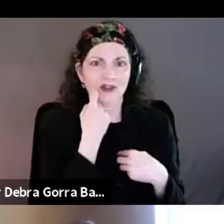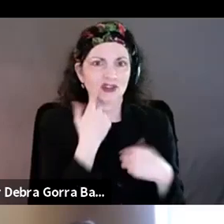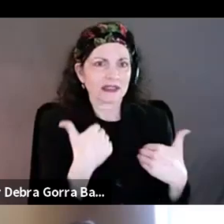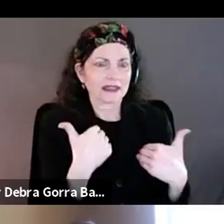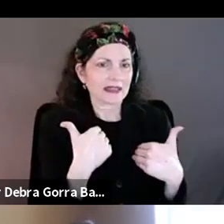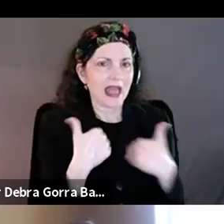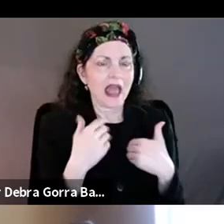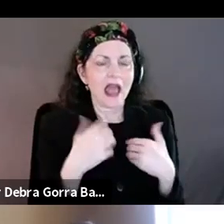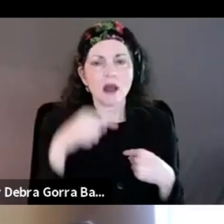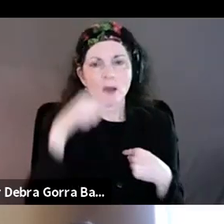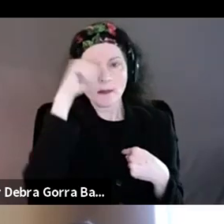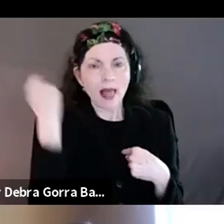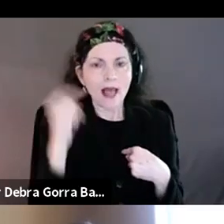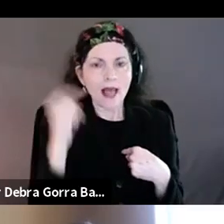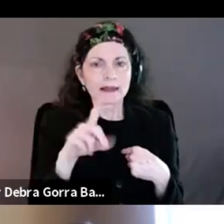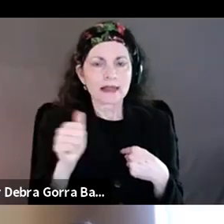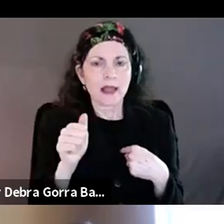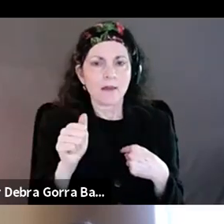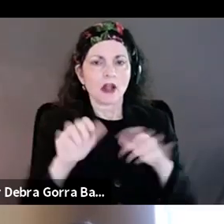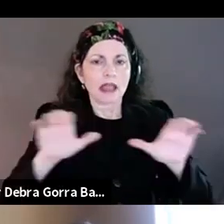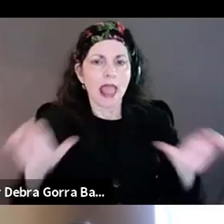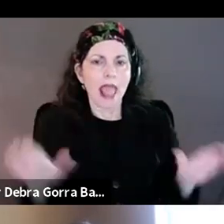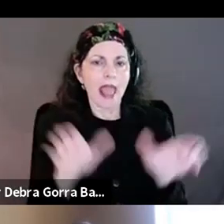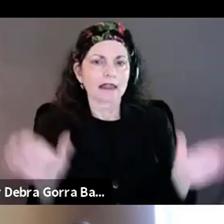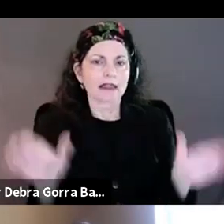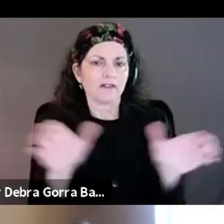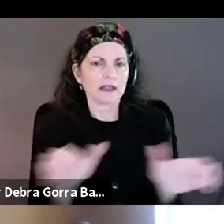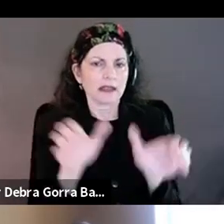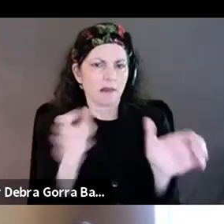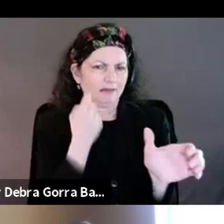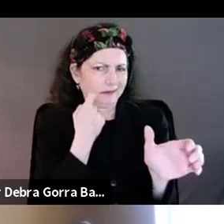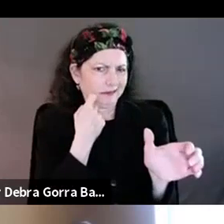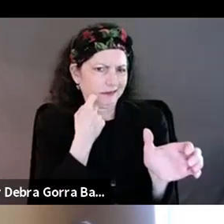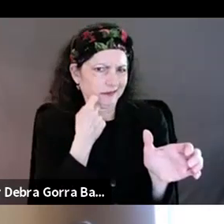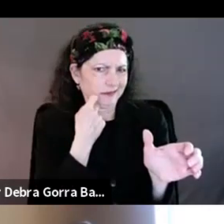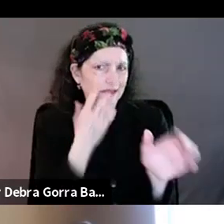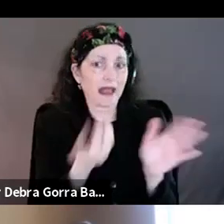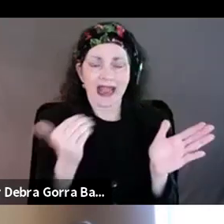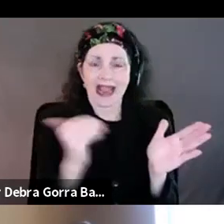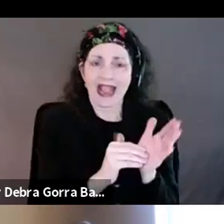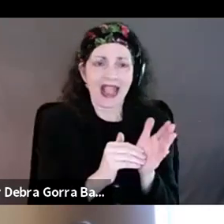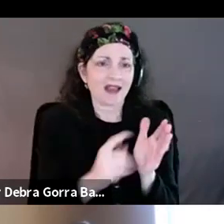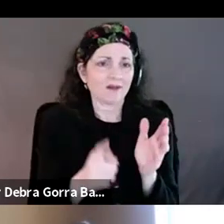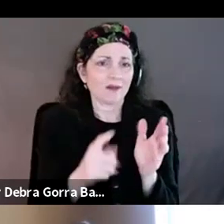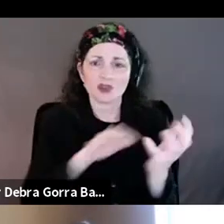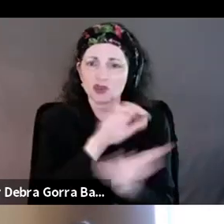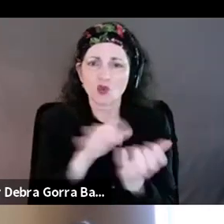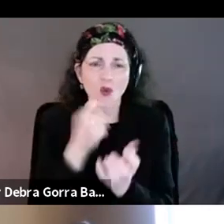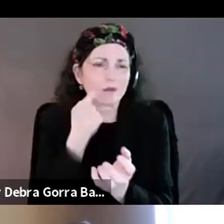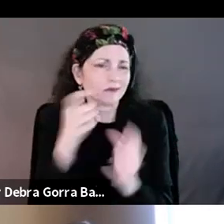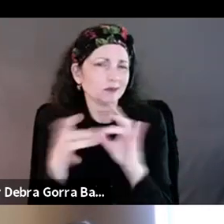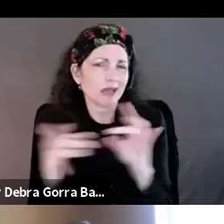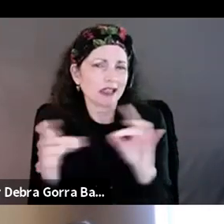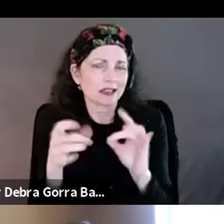disabled activism. And I think that, you know, again, to Storm's point, you know, a lot of times we